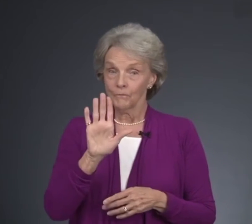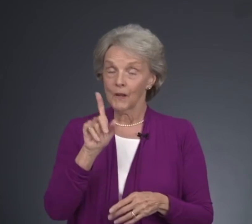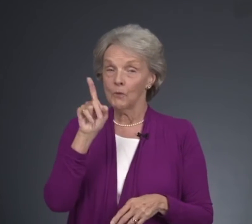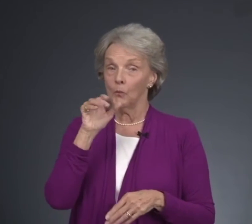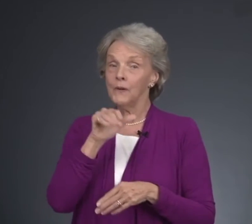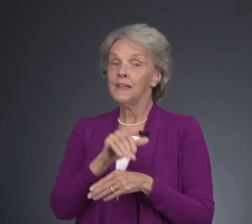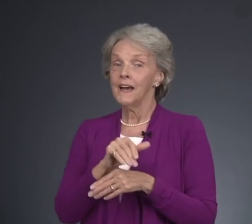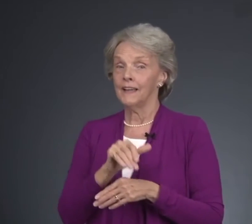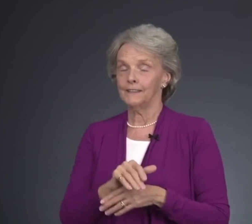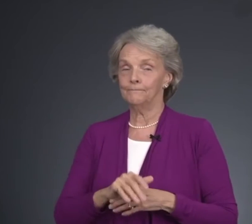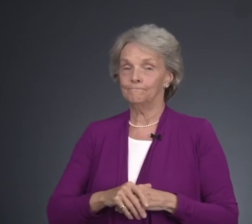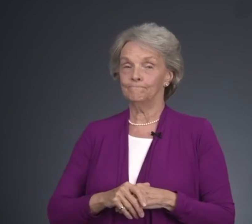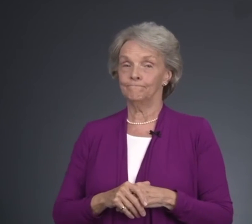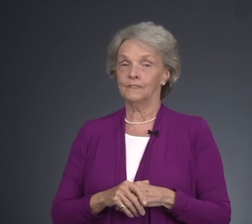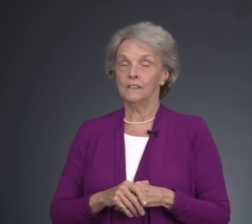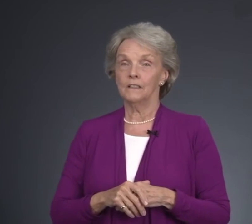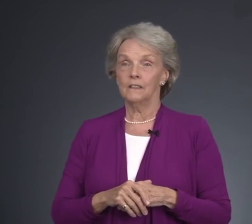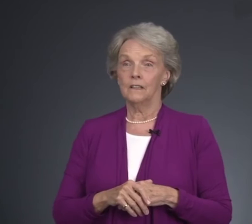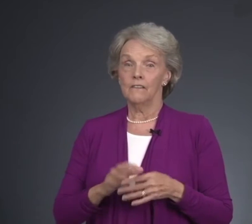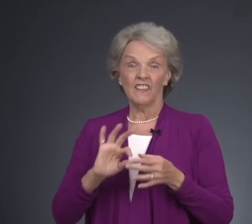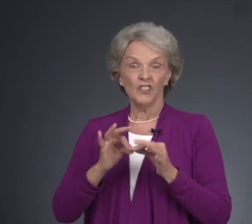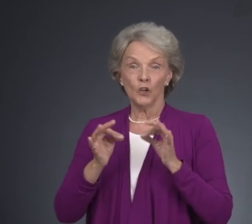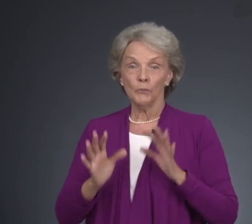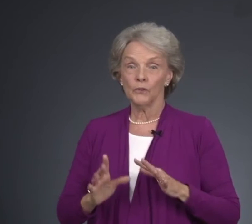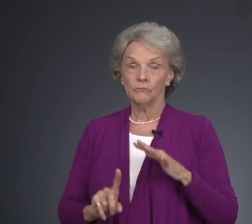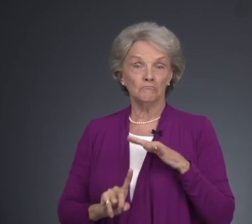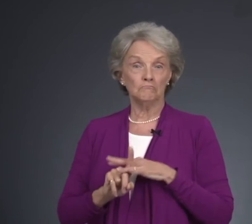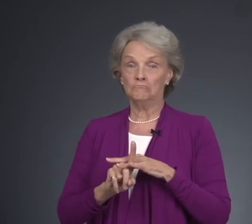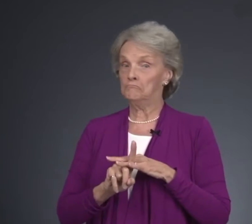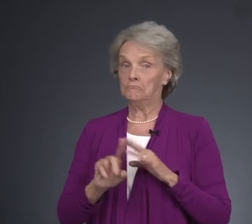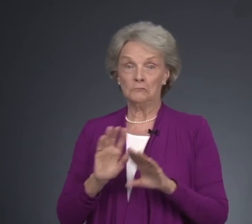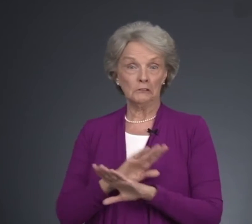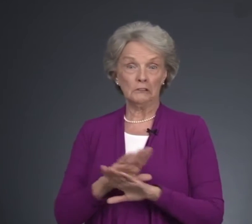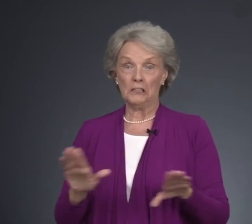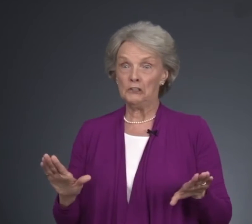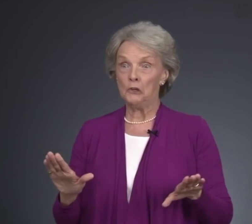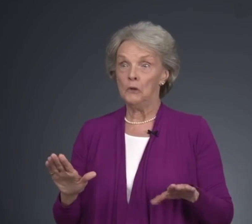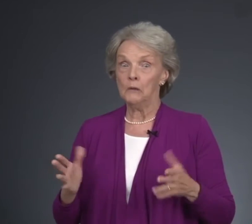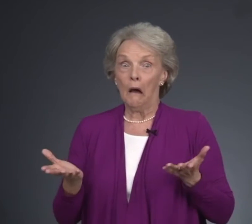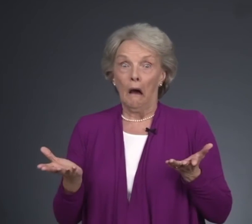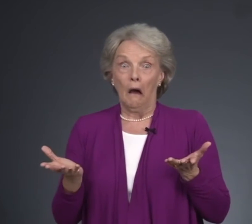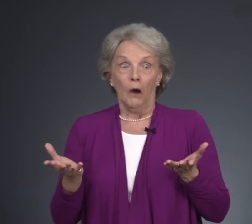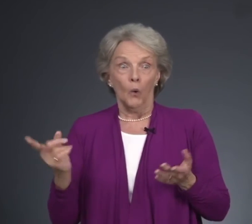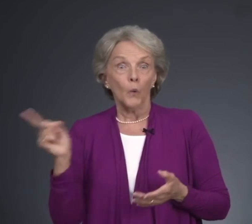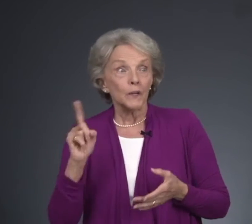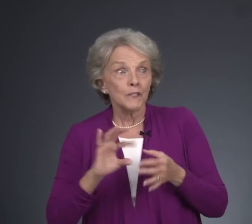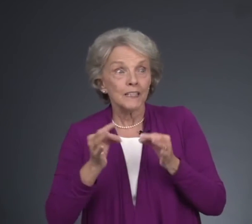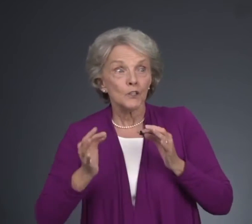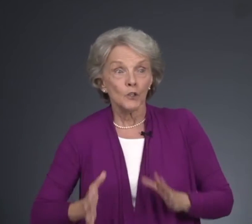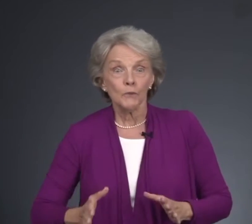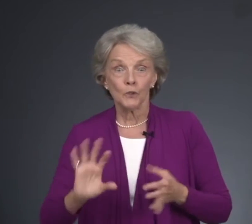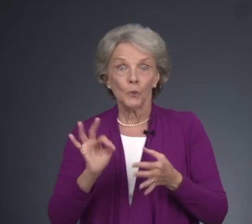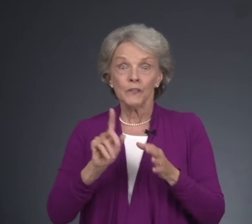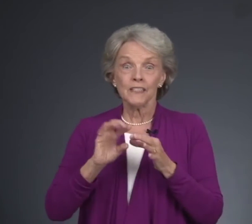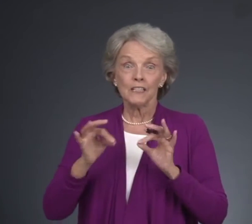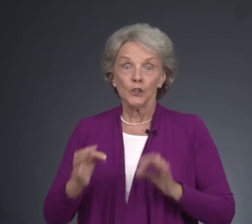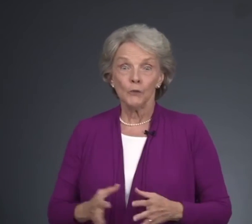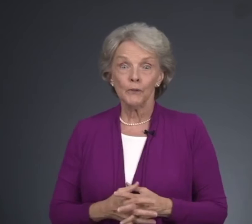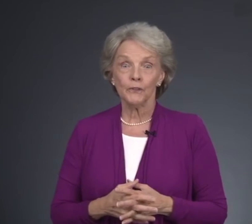But one night, the interpreter didn't show up. Where's the interpreter? Where's the interpreter?